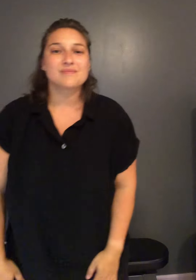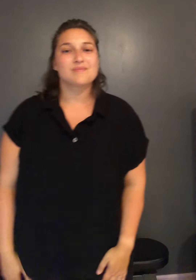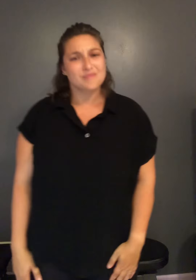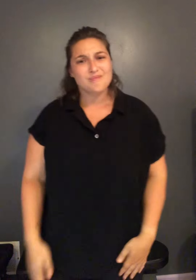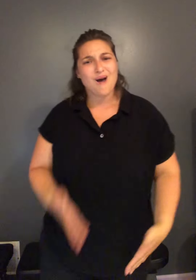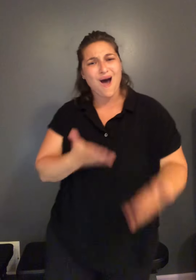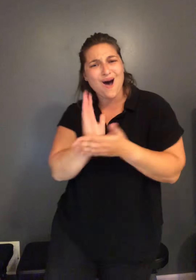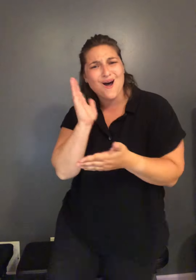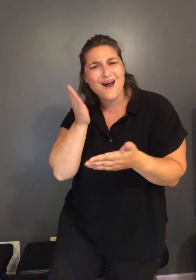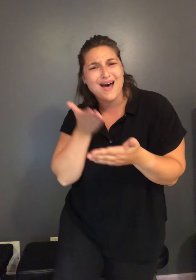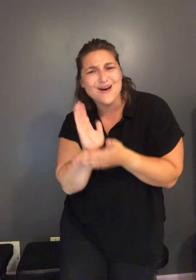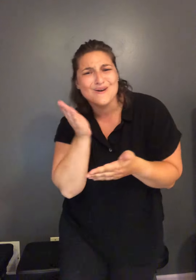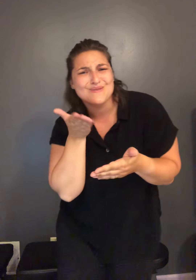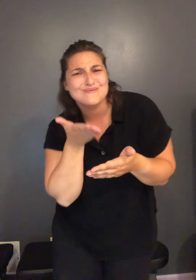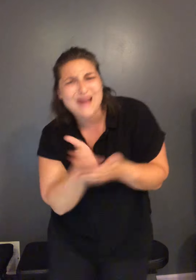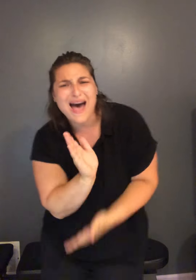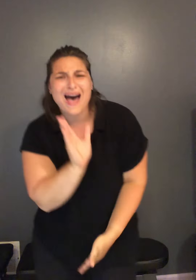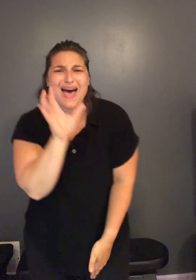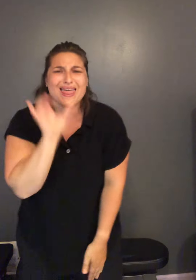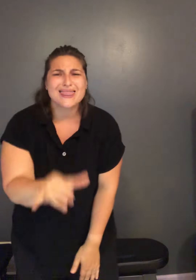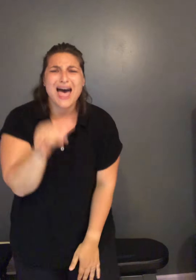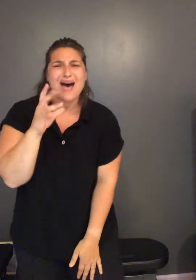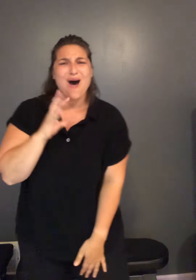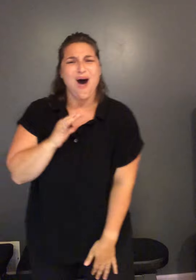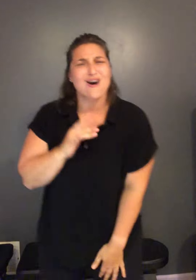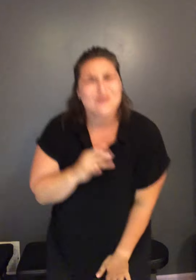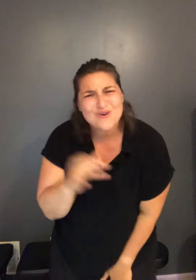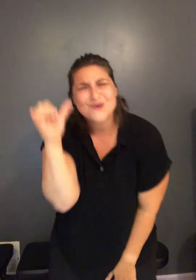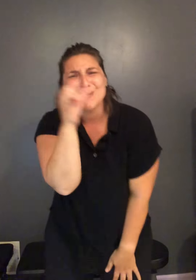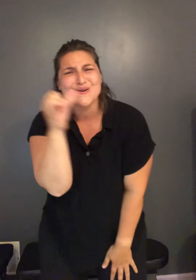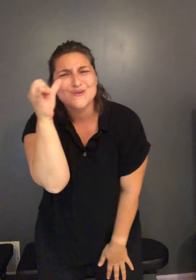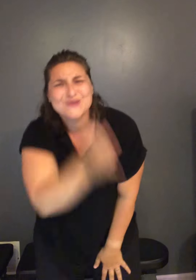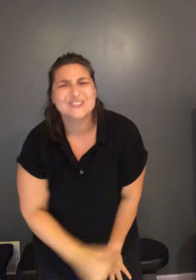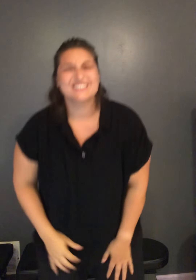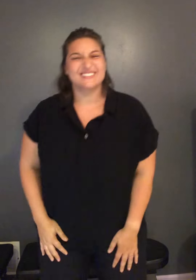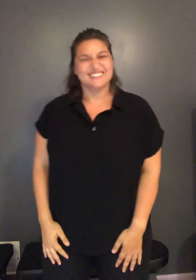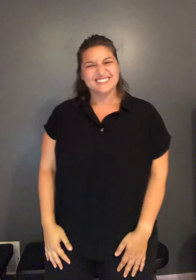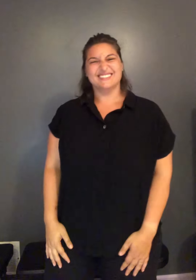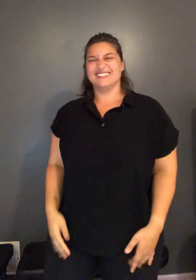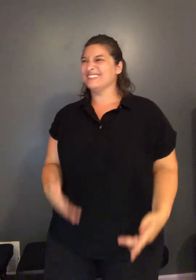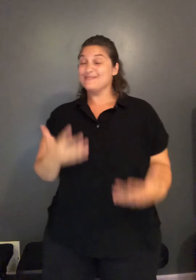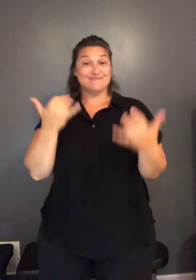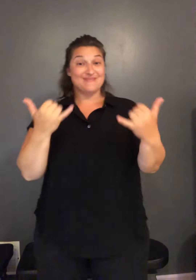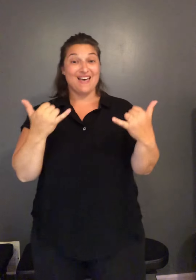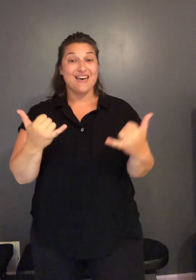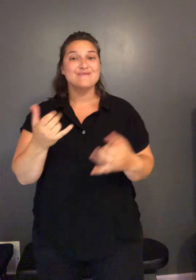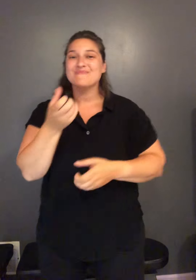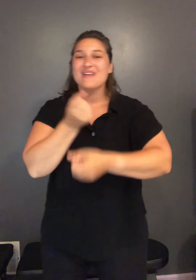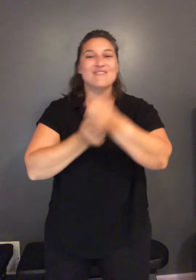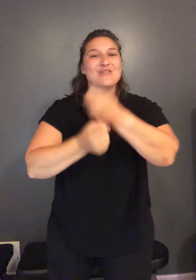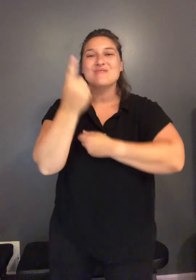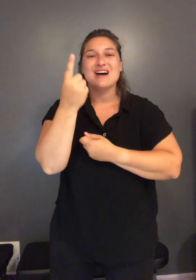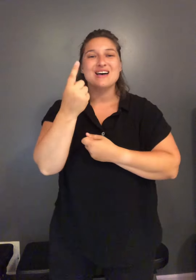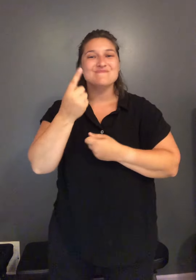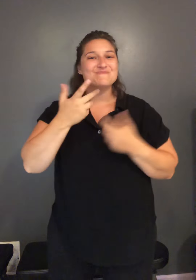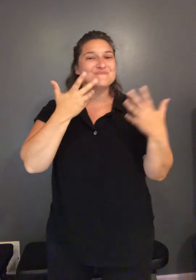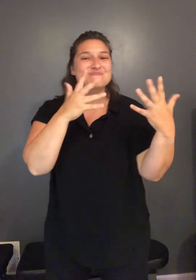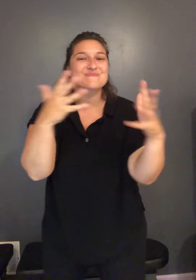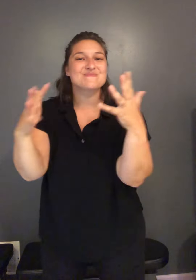all right all right that's what i'm talking about now everyone give